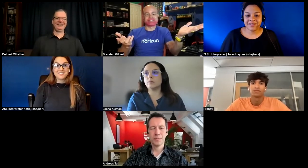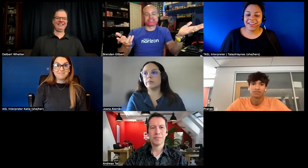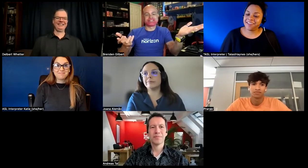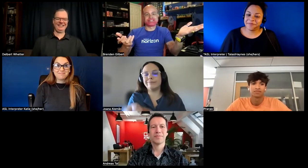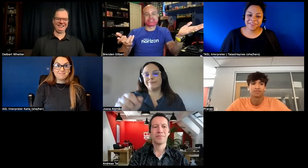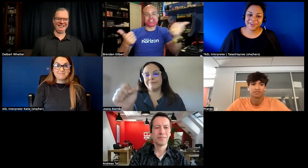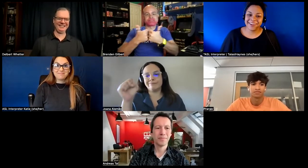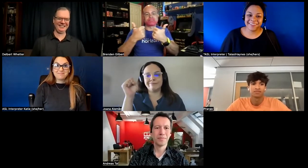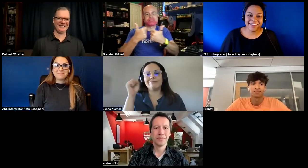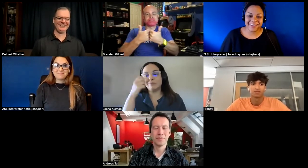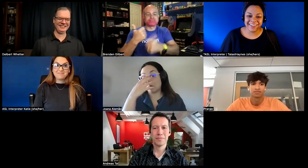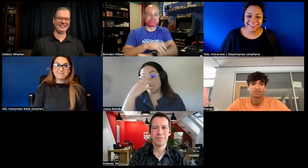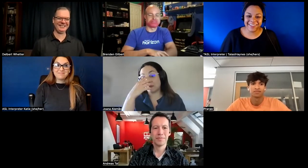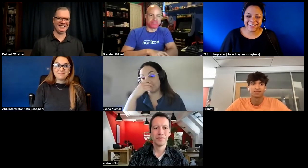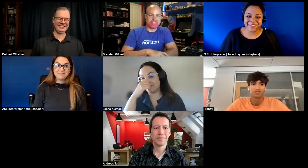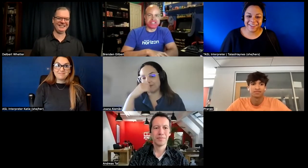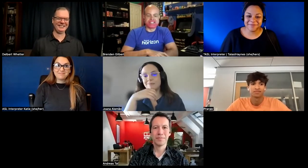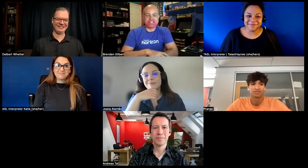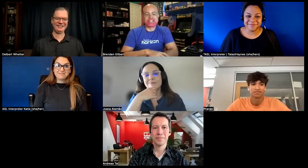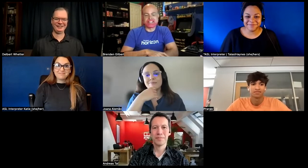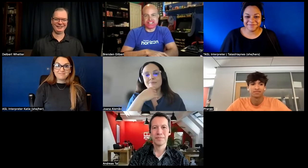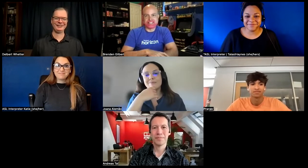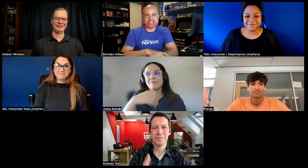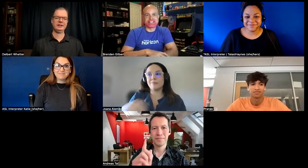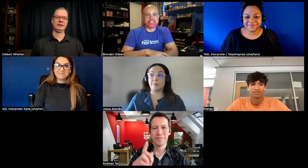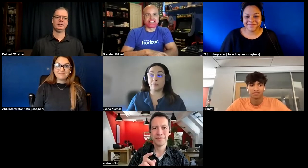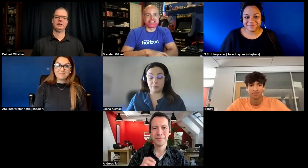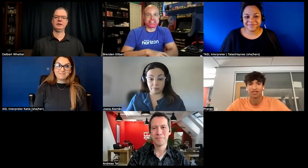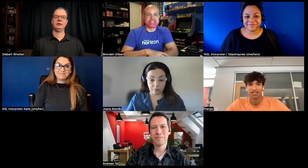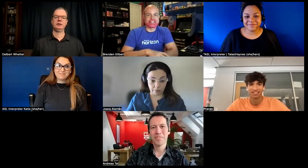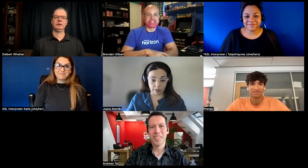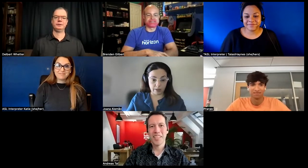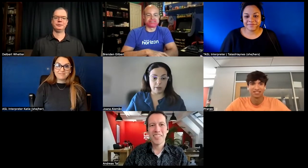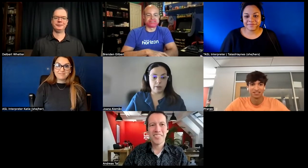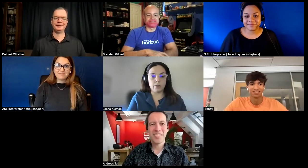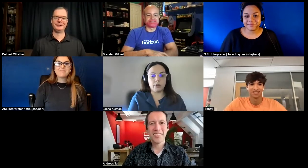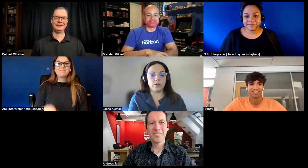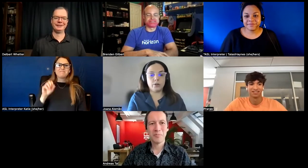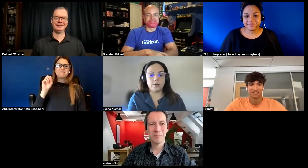that's what i'm saying yeah okay that's that's interesting thank you